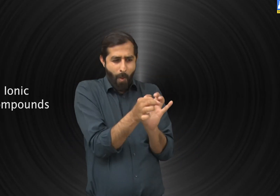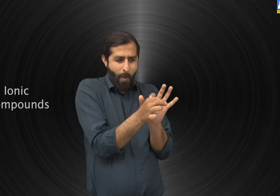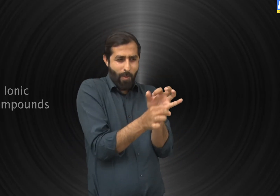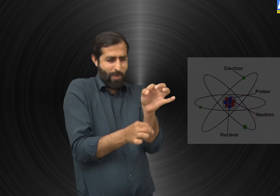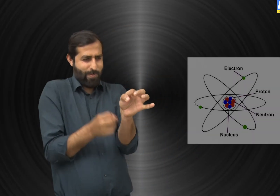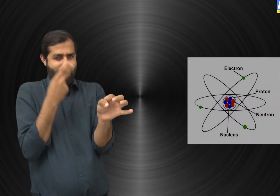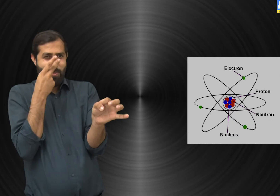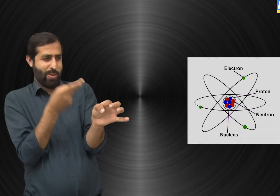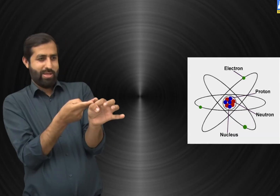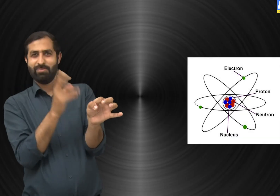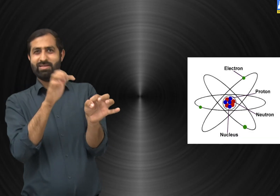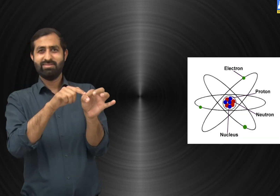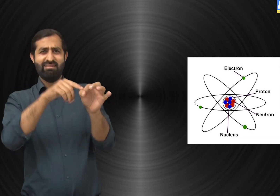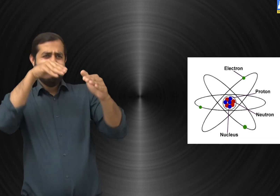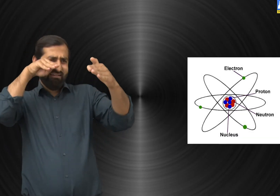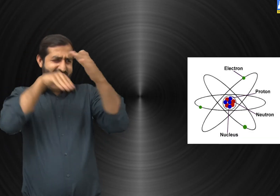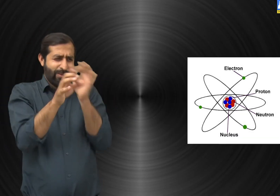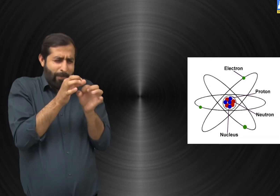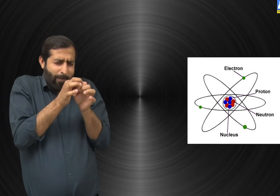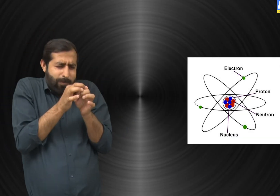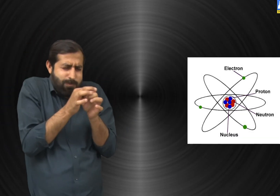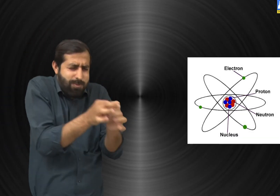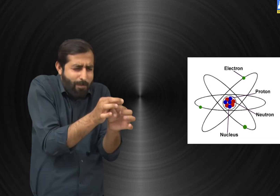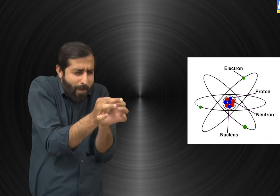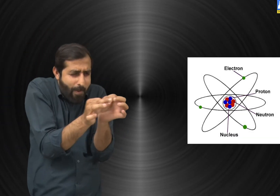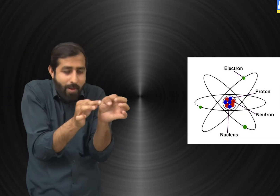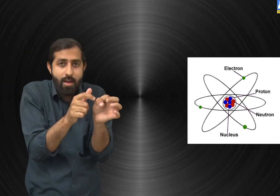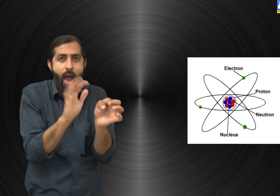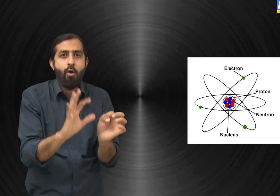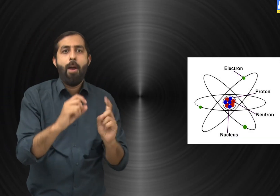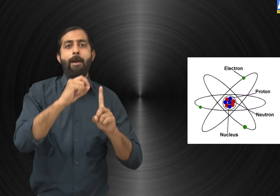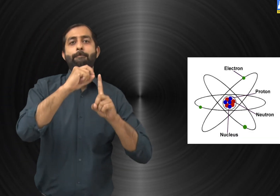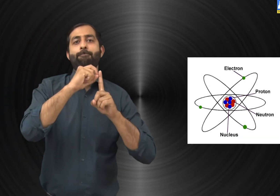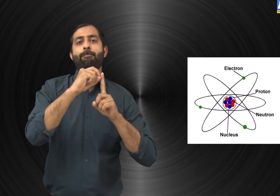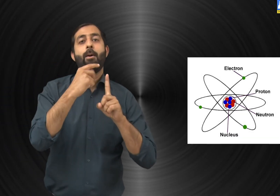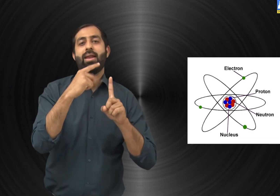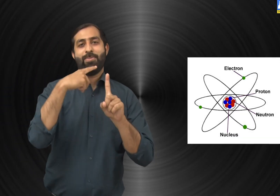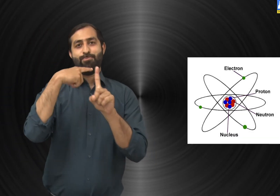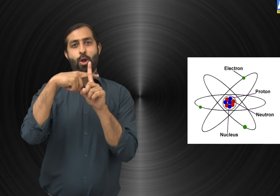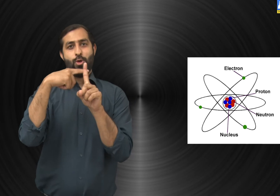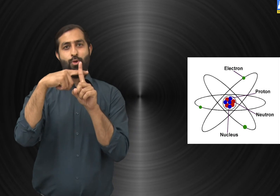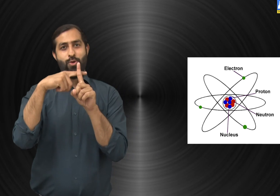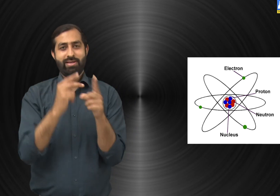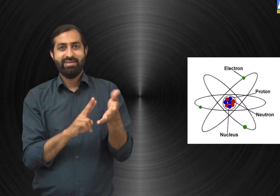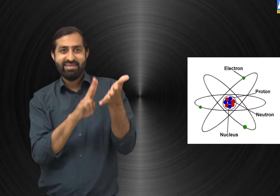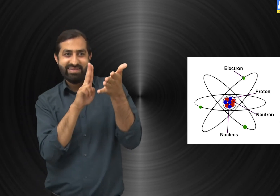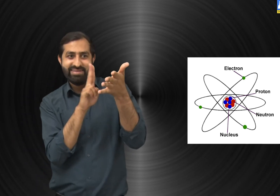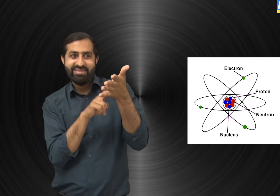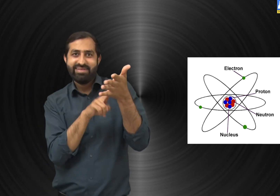composed of particles called protons, electrons and neutrons. Protons carry a positive electrical charge.